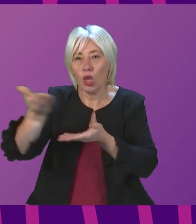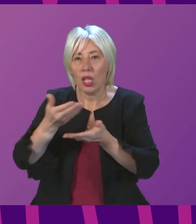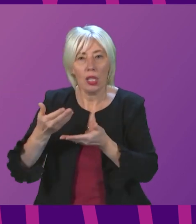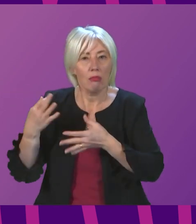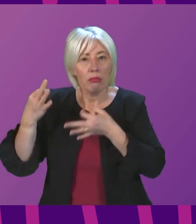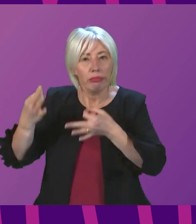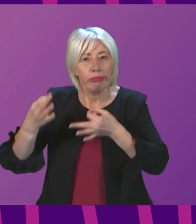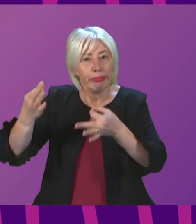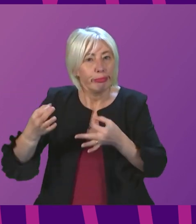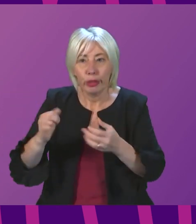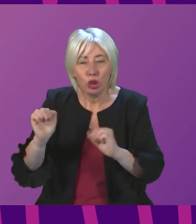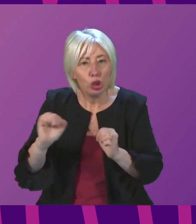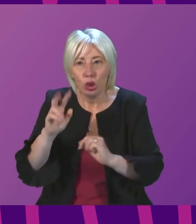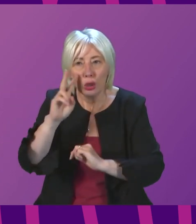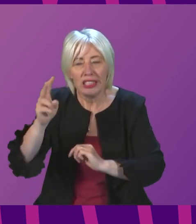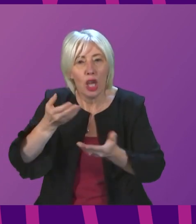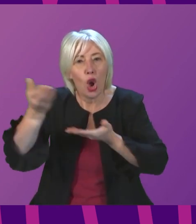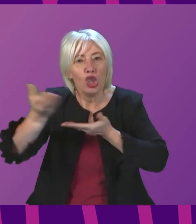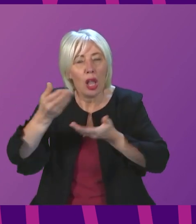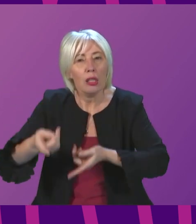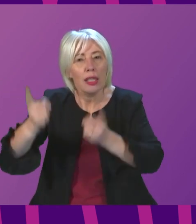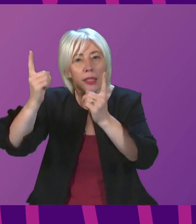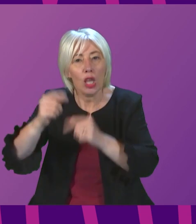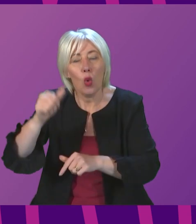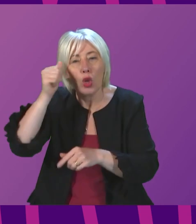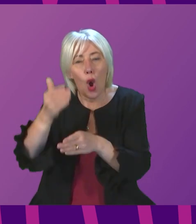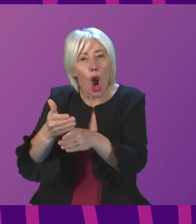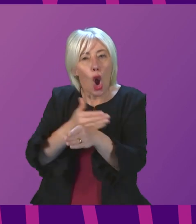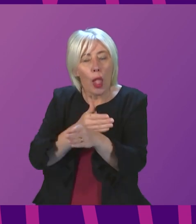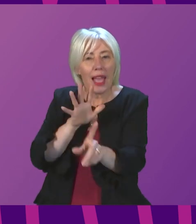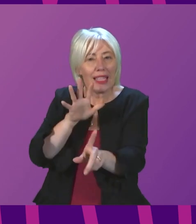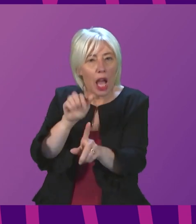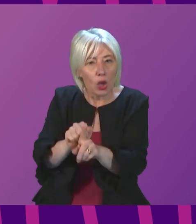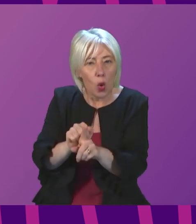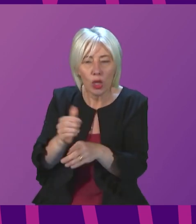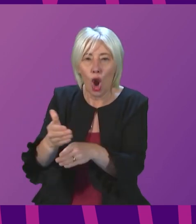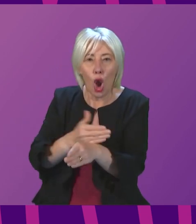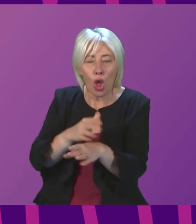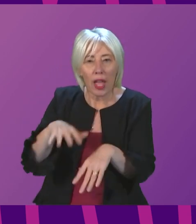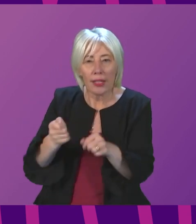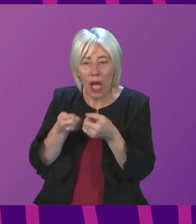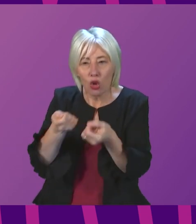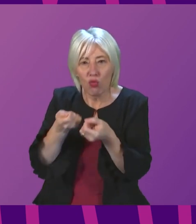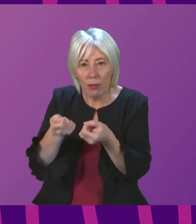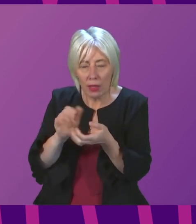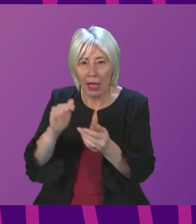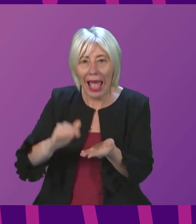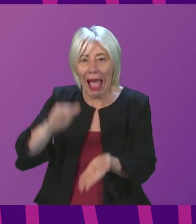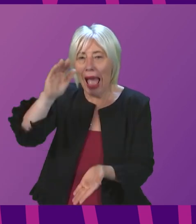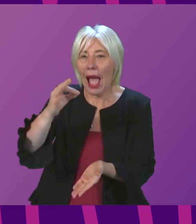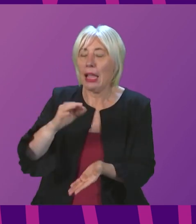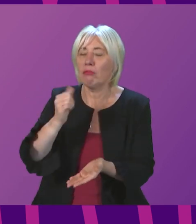waiting for an appointment. We know that the earlier you are diagnosed and the earlier you start treatment, the higher your chance of survival.